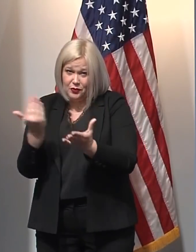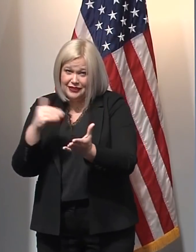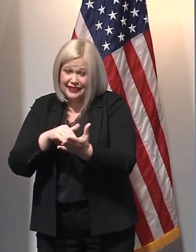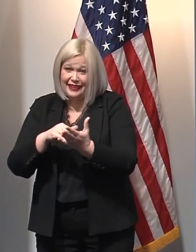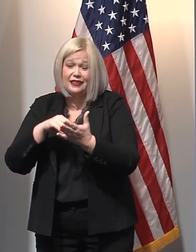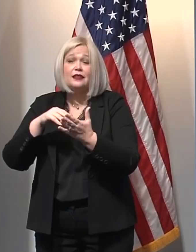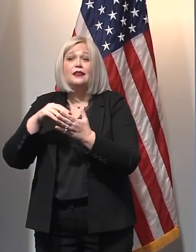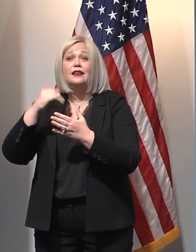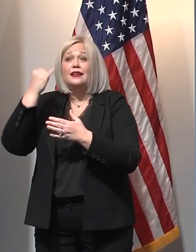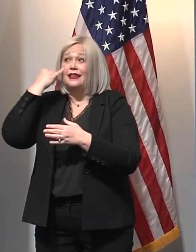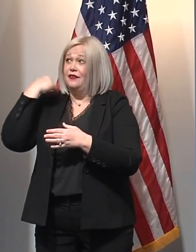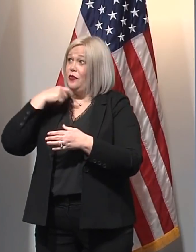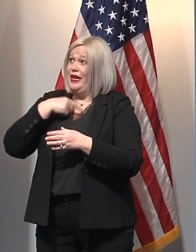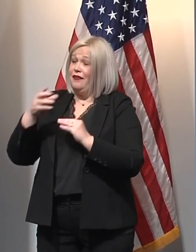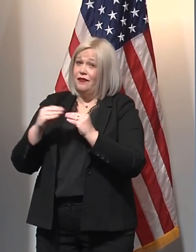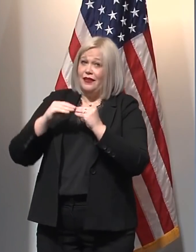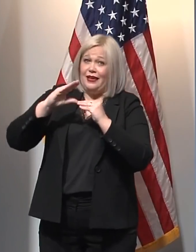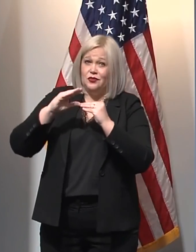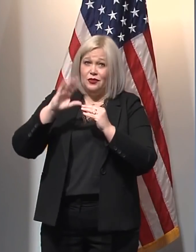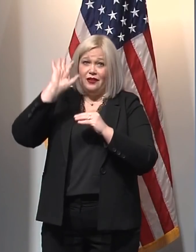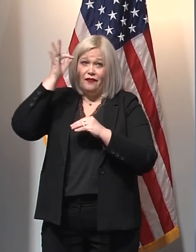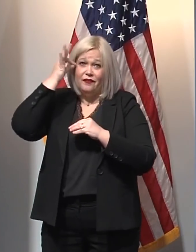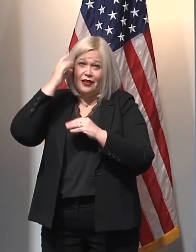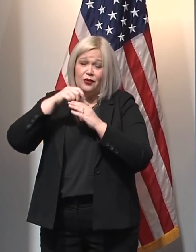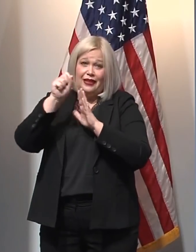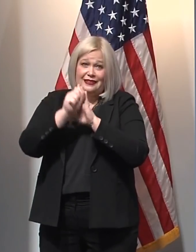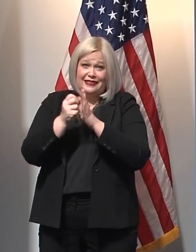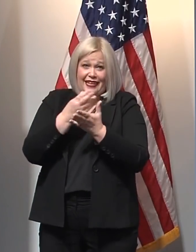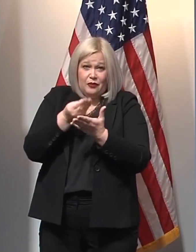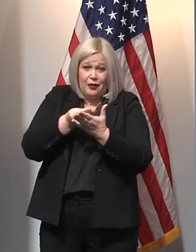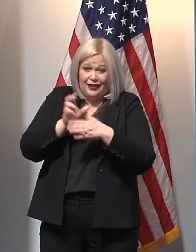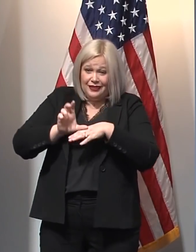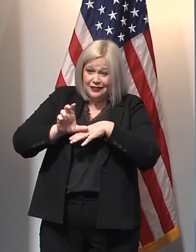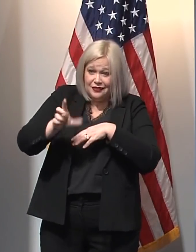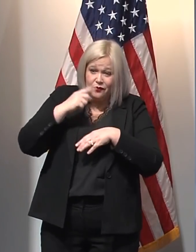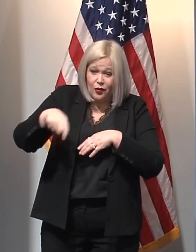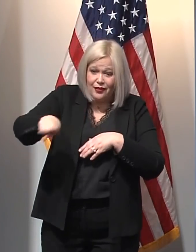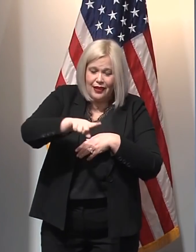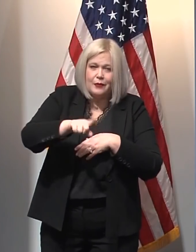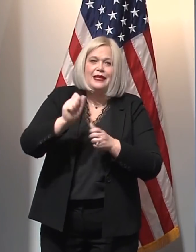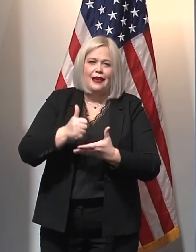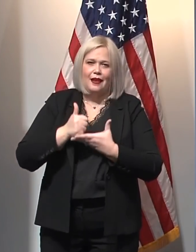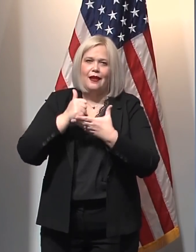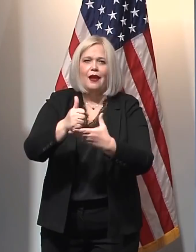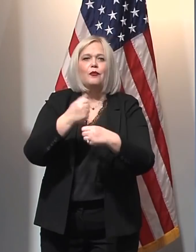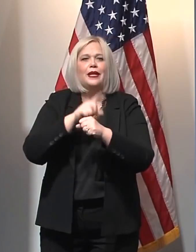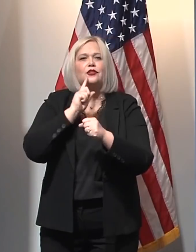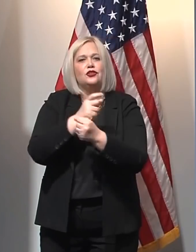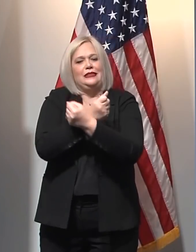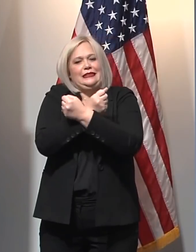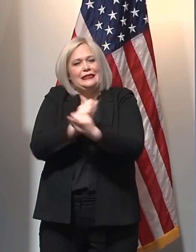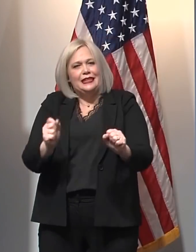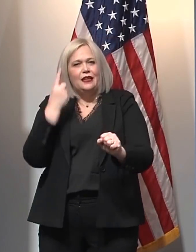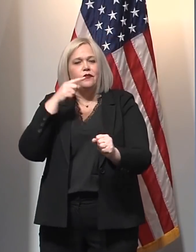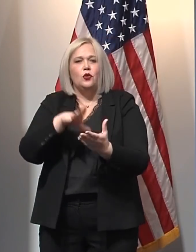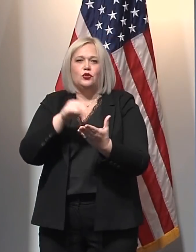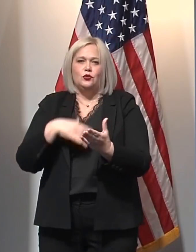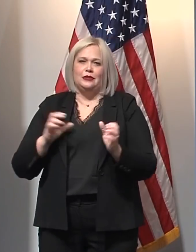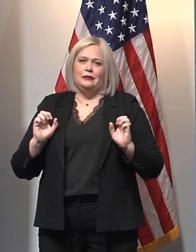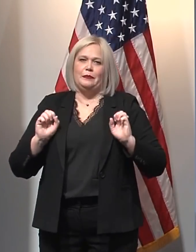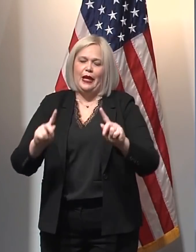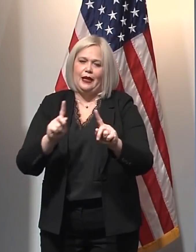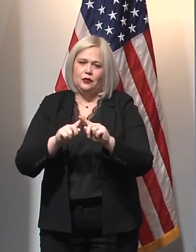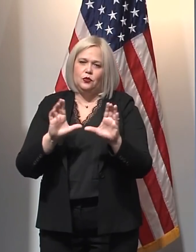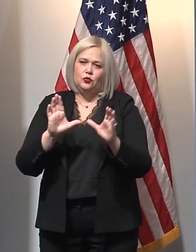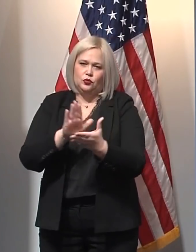could make all the difference in helping school districts throughout the state safely prepare for students and educators to return